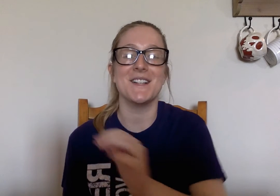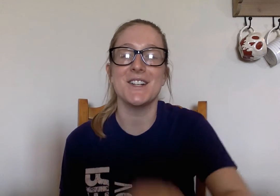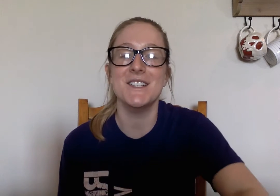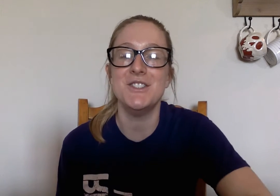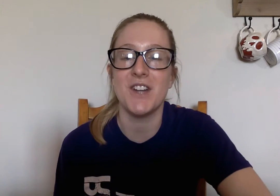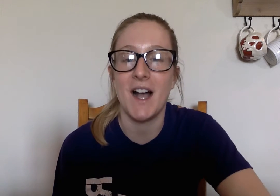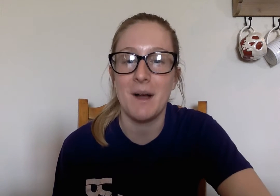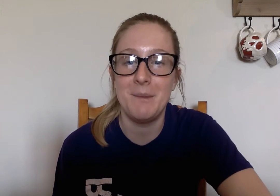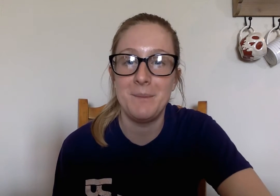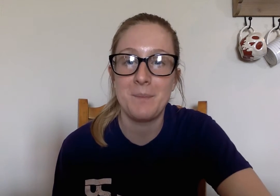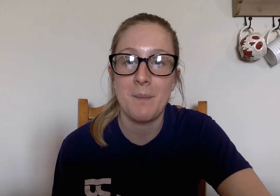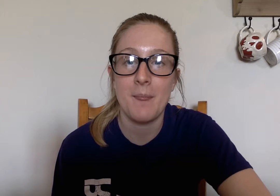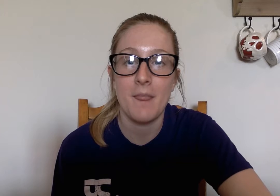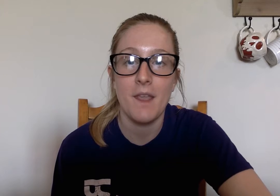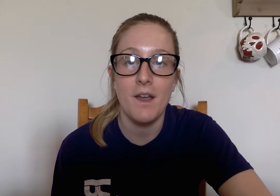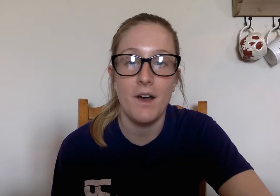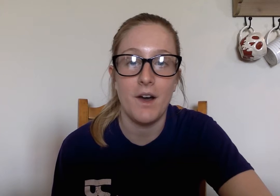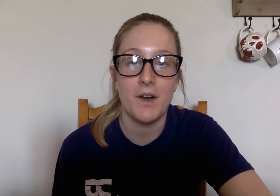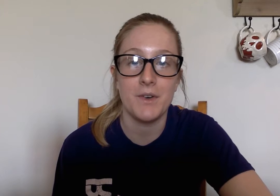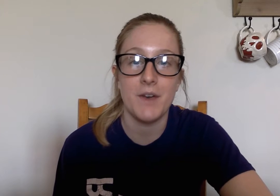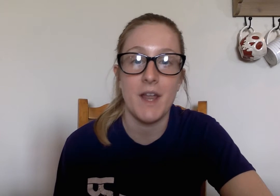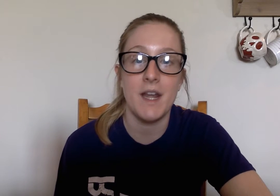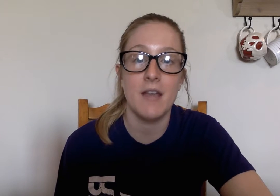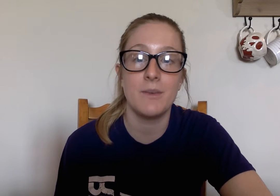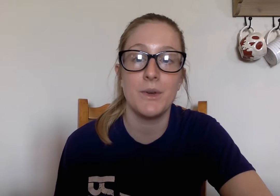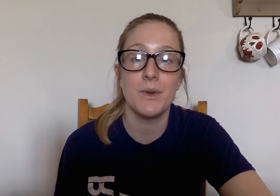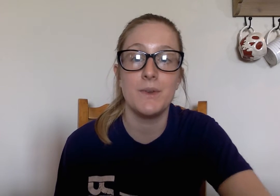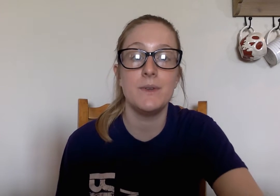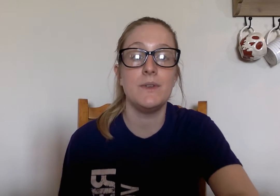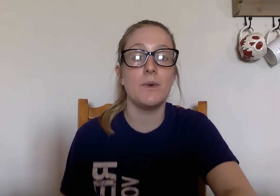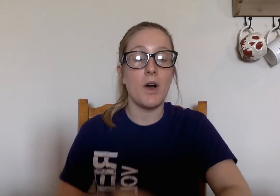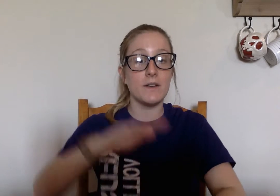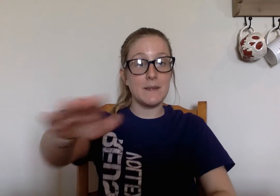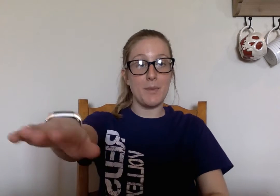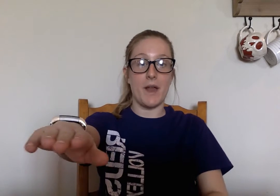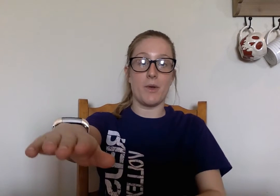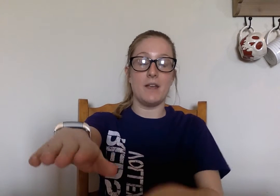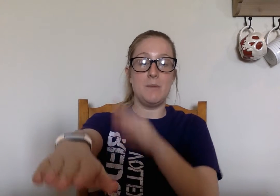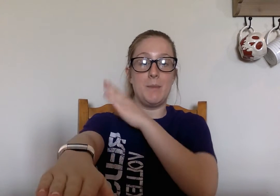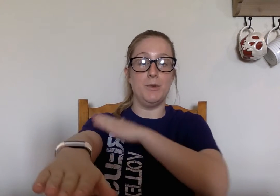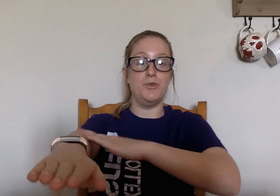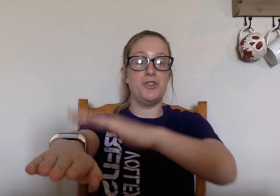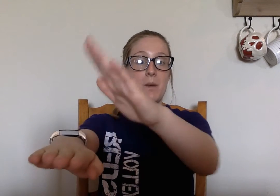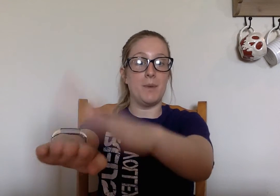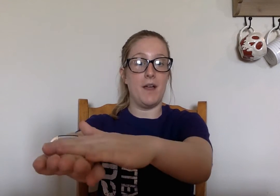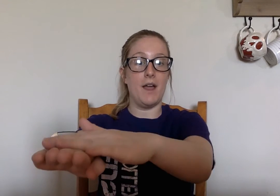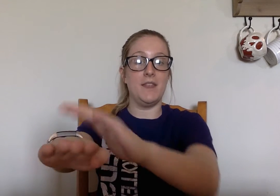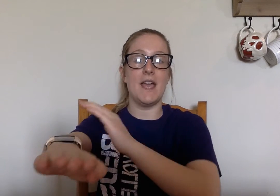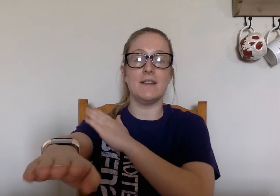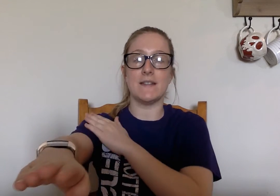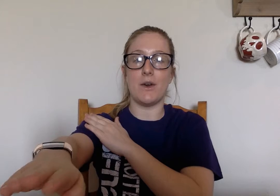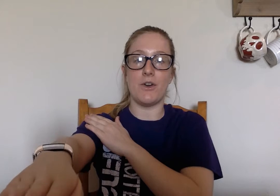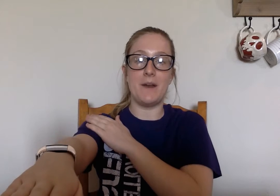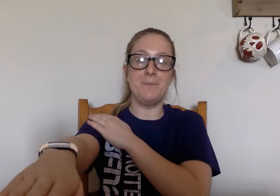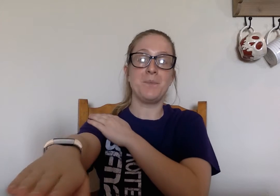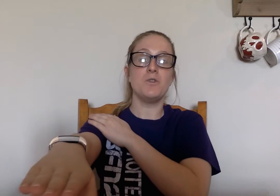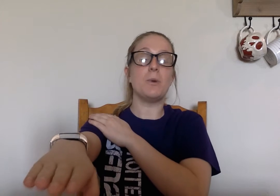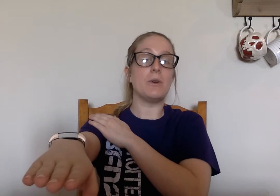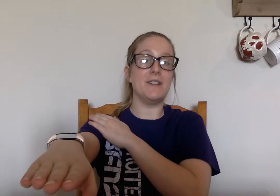good job all right next we are going to do our zip line okay so remember you jump on the end sounder right so my word